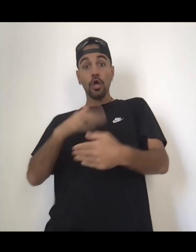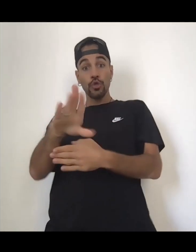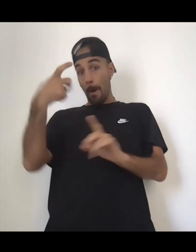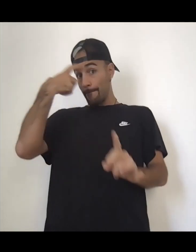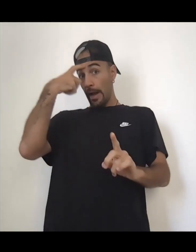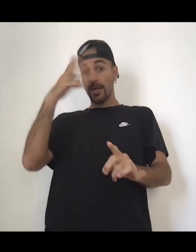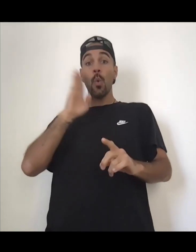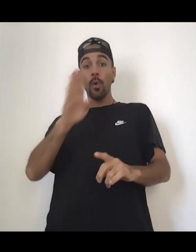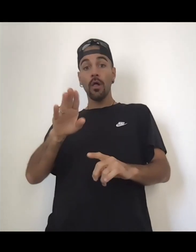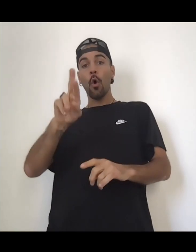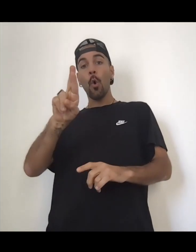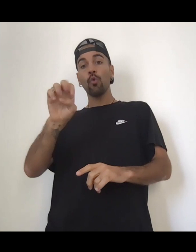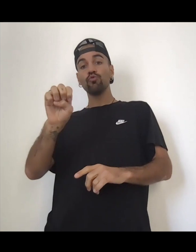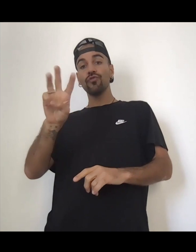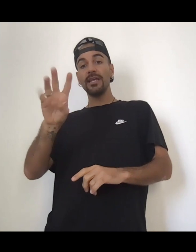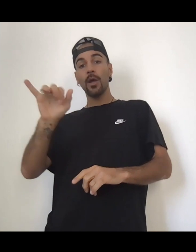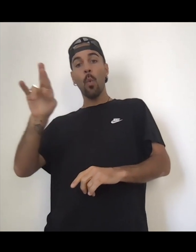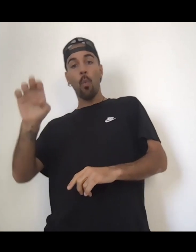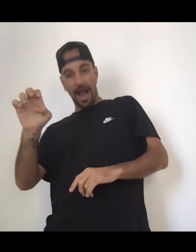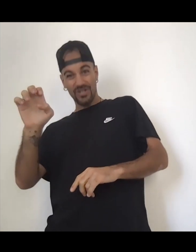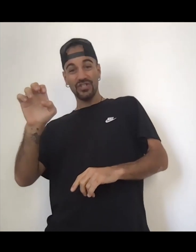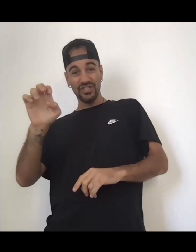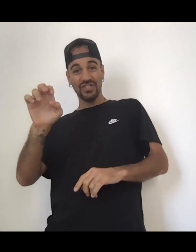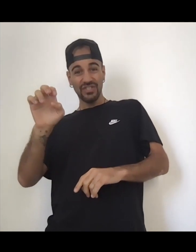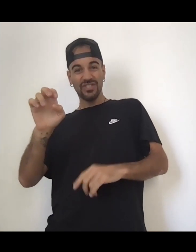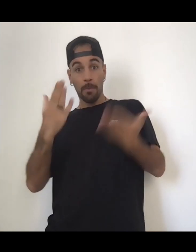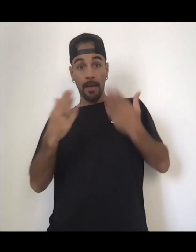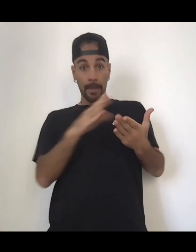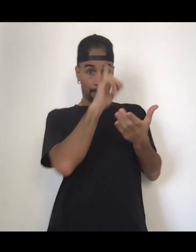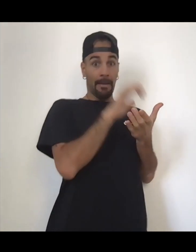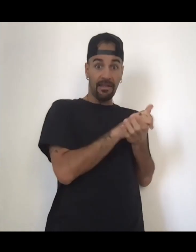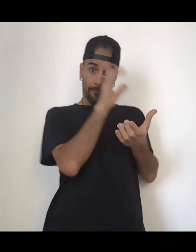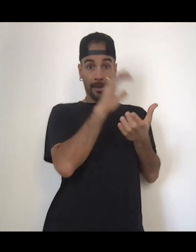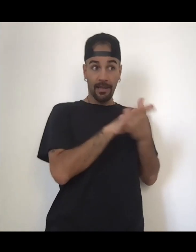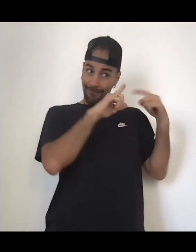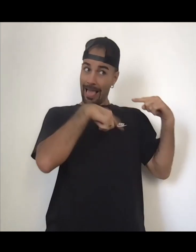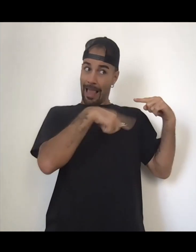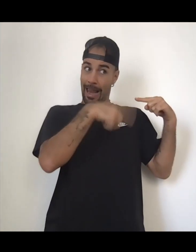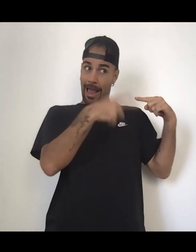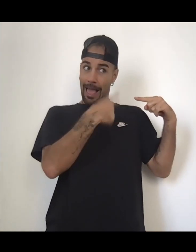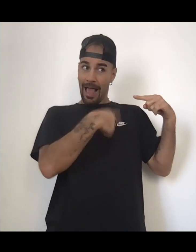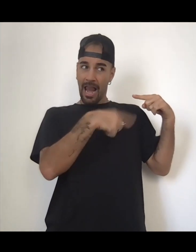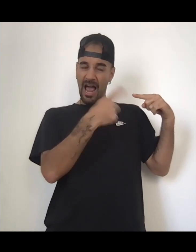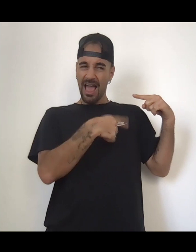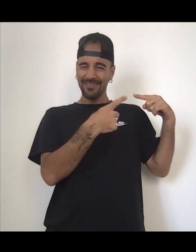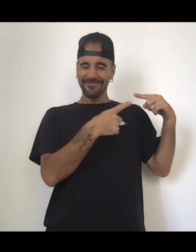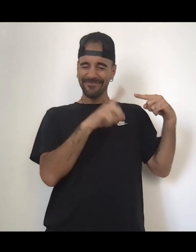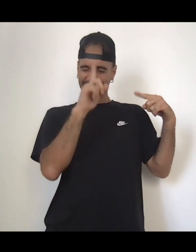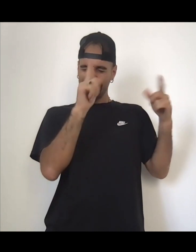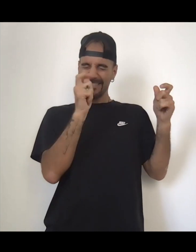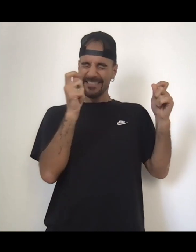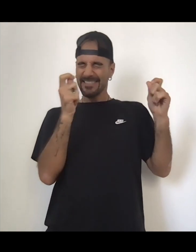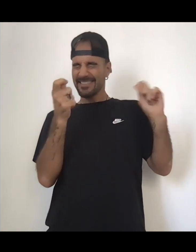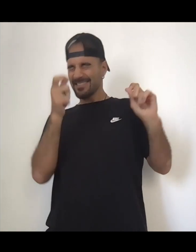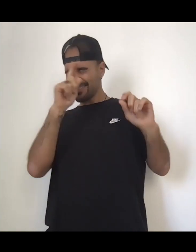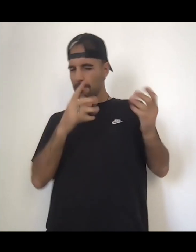simply, um, like, going through a loop of these ideas, a loop of this thought process, a loop of this